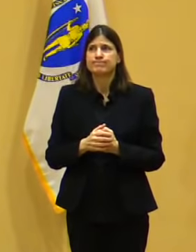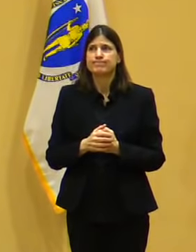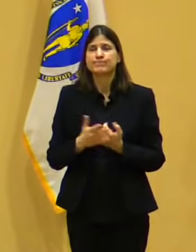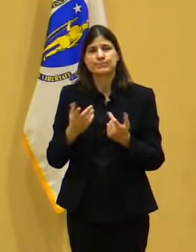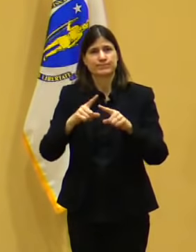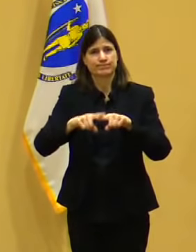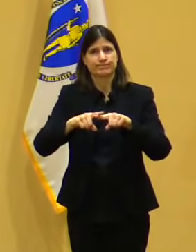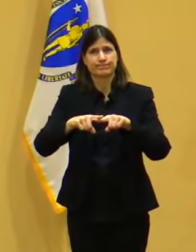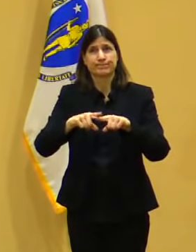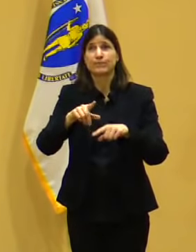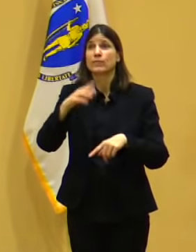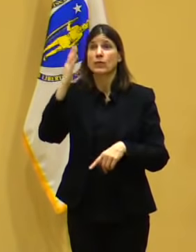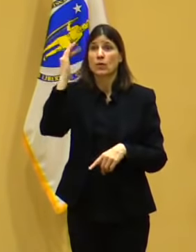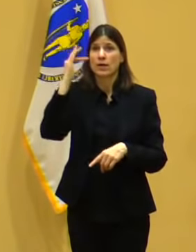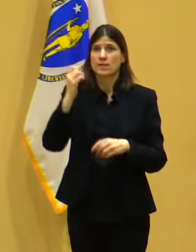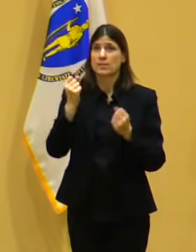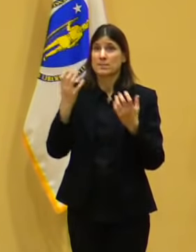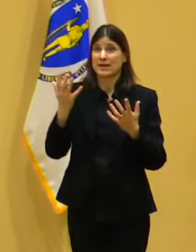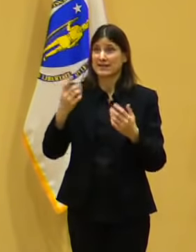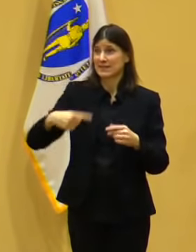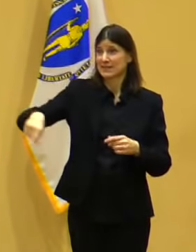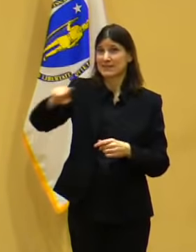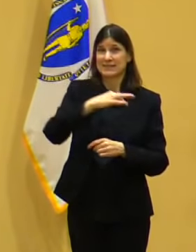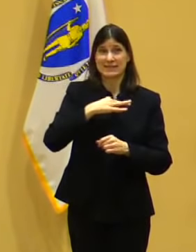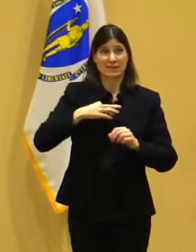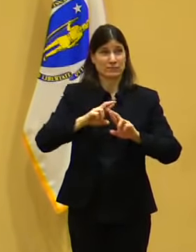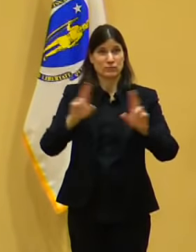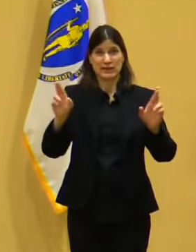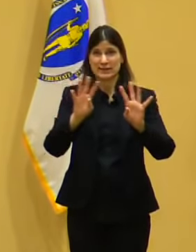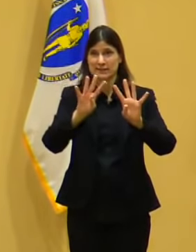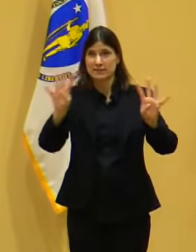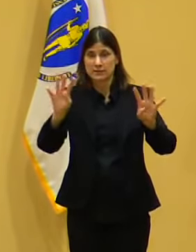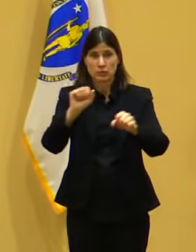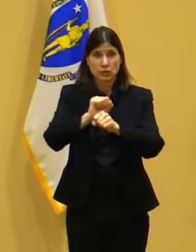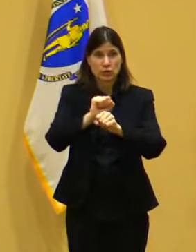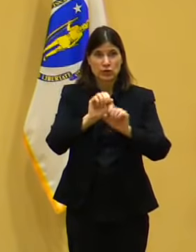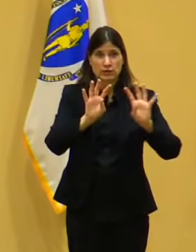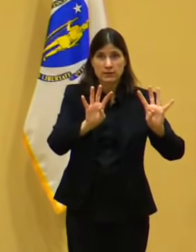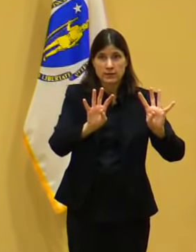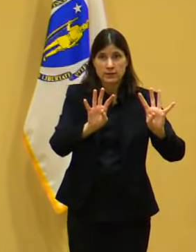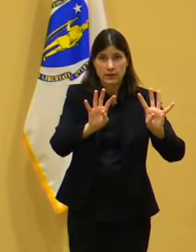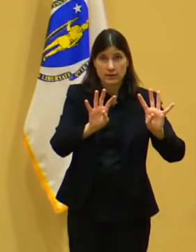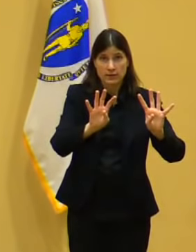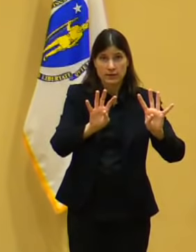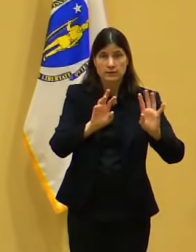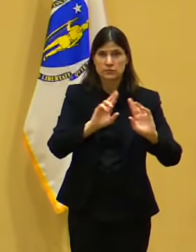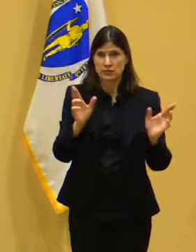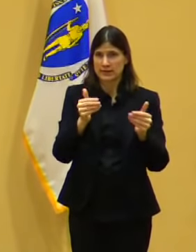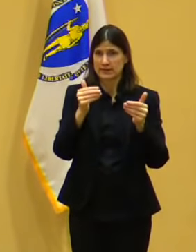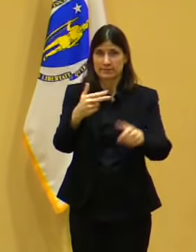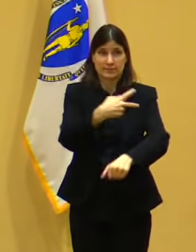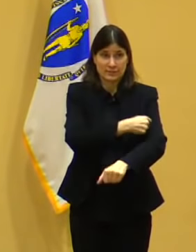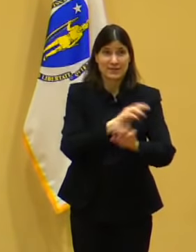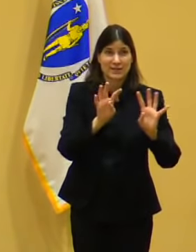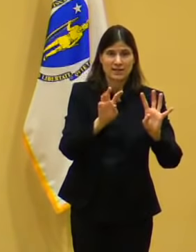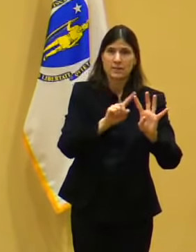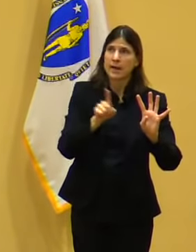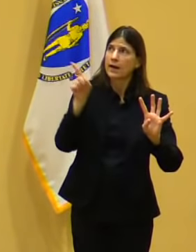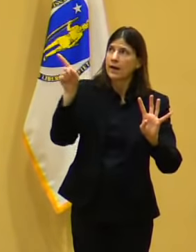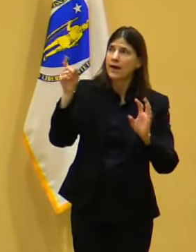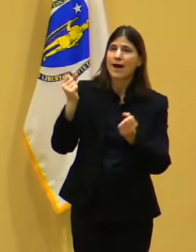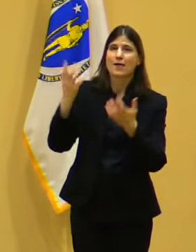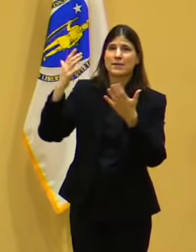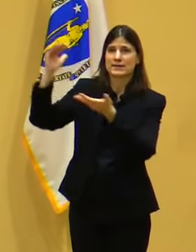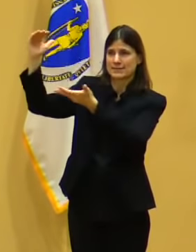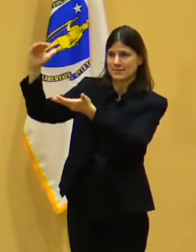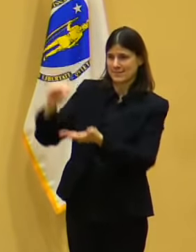we're going to have is going to be very much a function of the amount of vaccine we can project we're going to be receiving